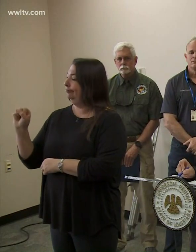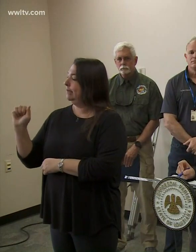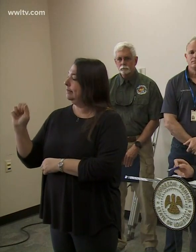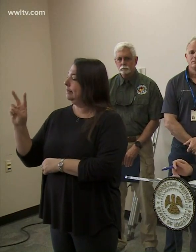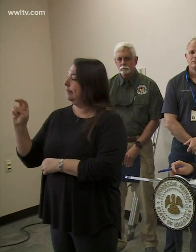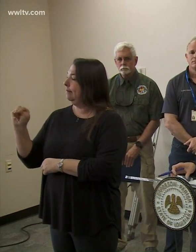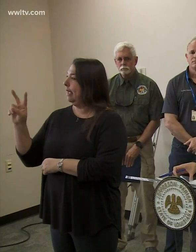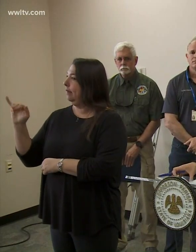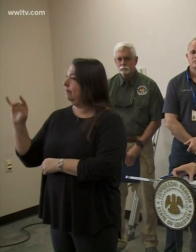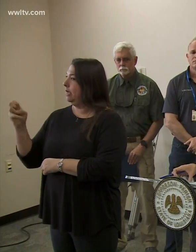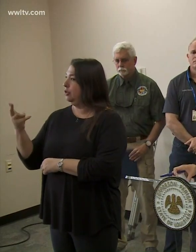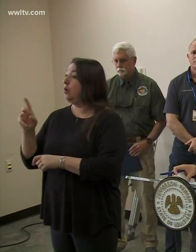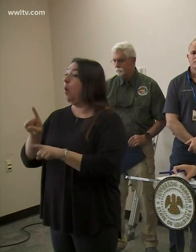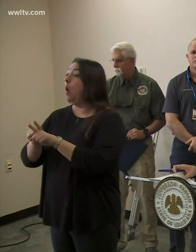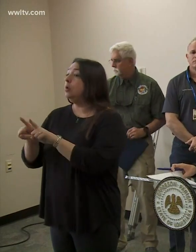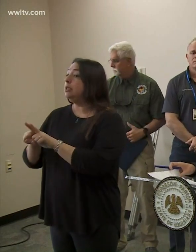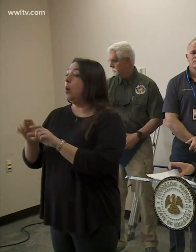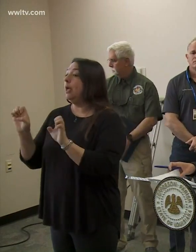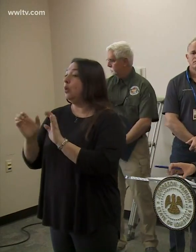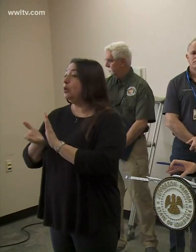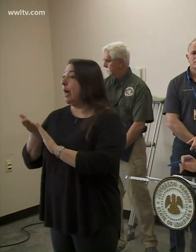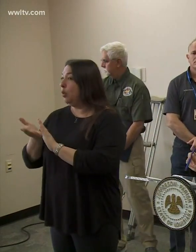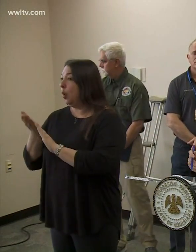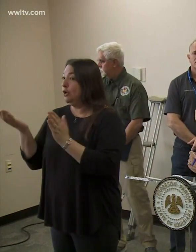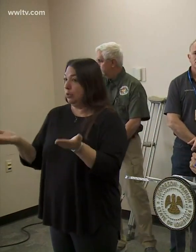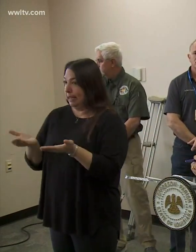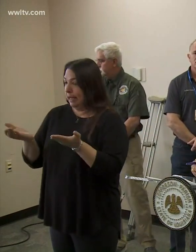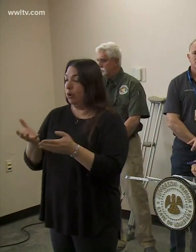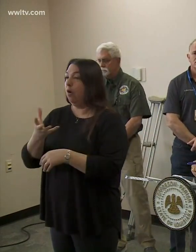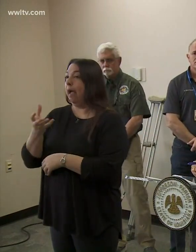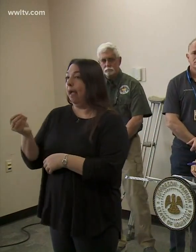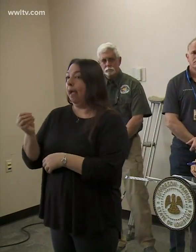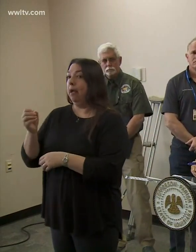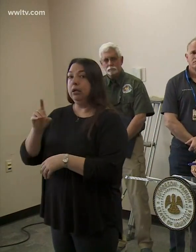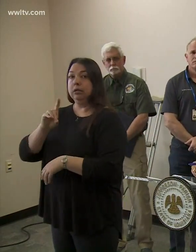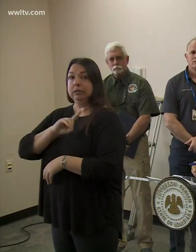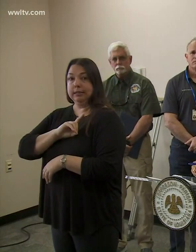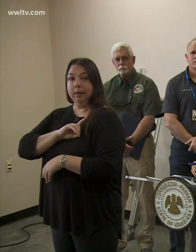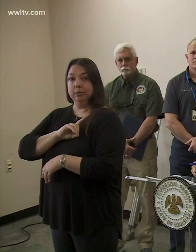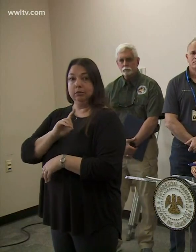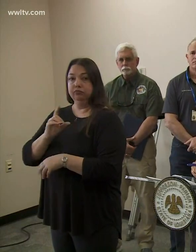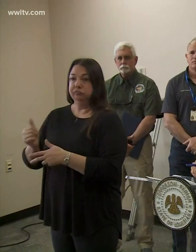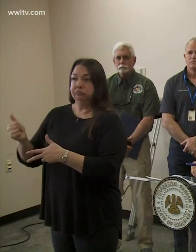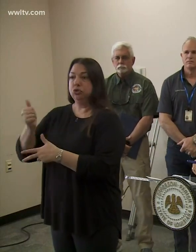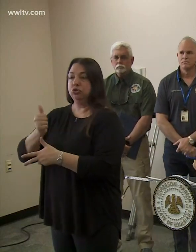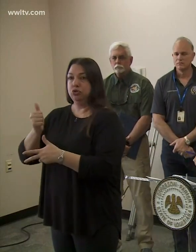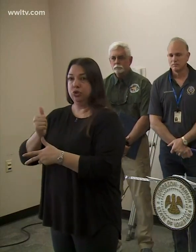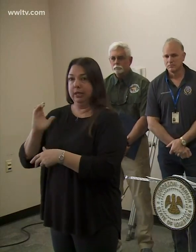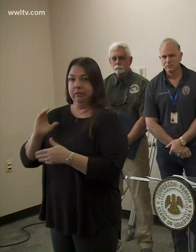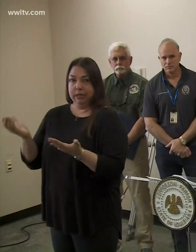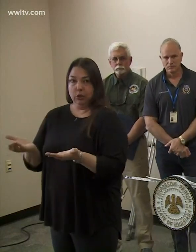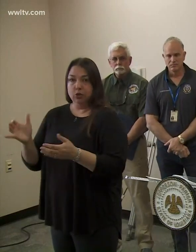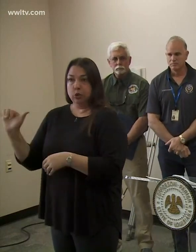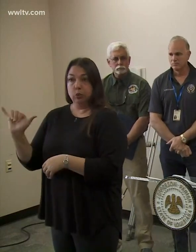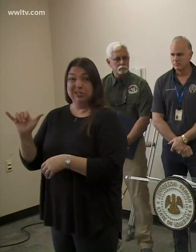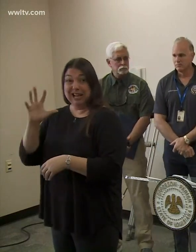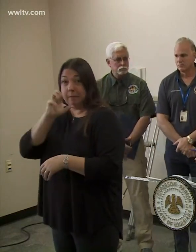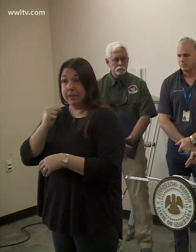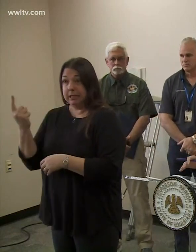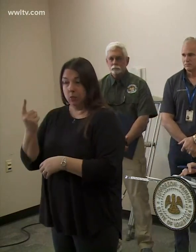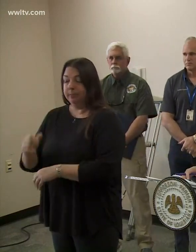of our emergency operations, as well as our deputy and chief operating officers here today. I miss anybody?